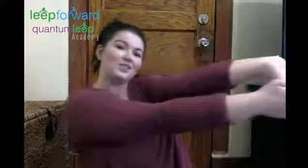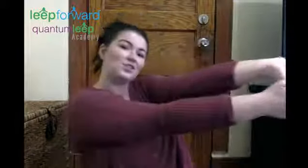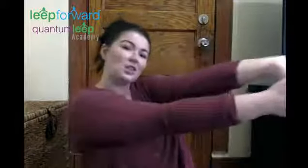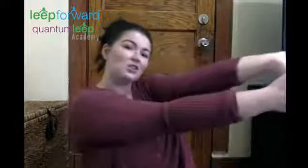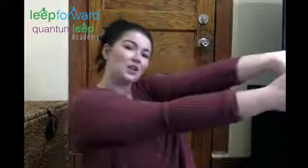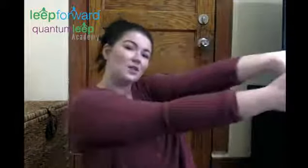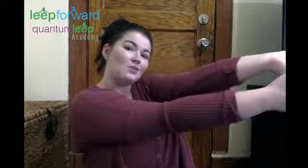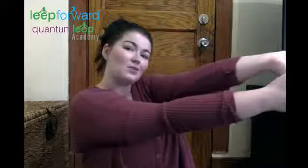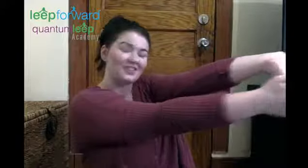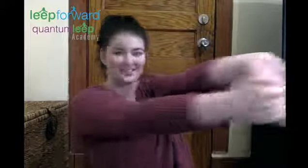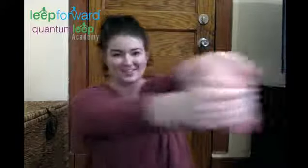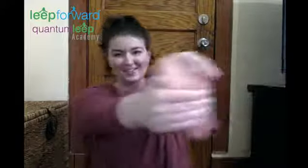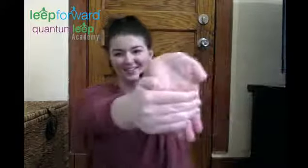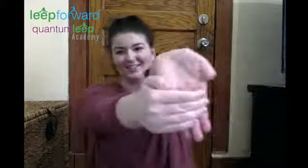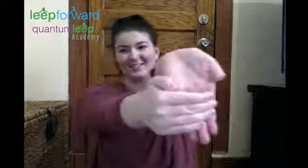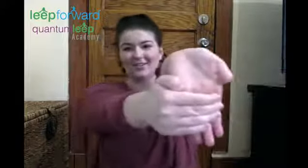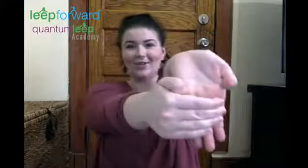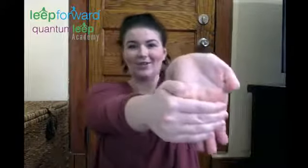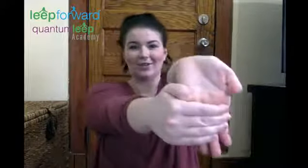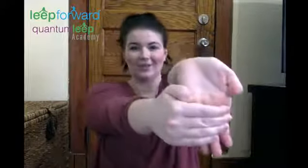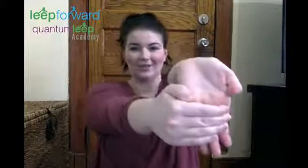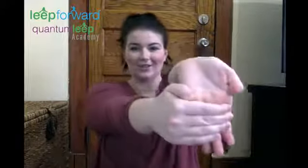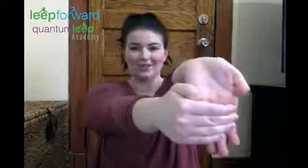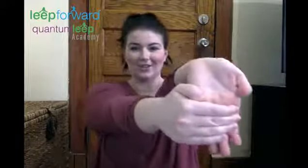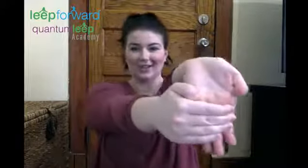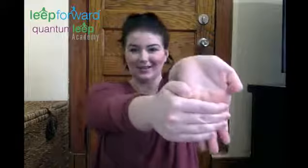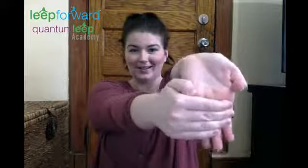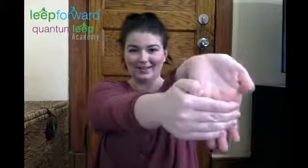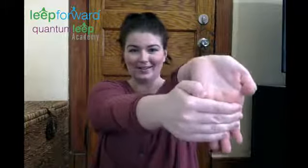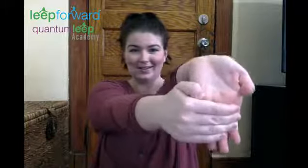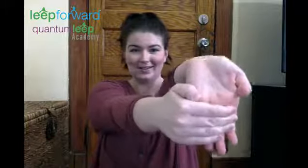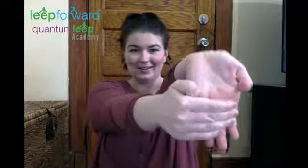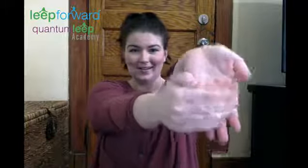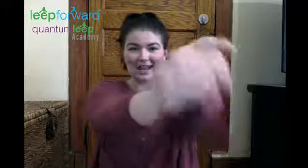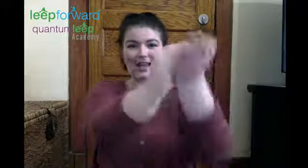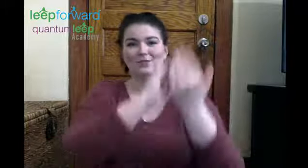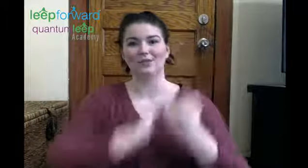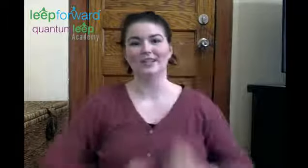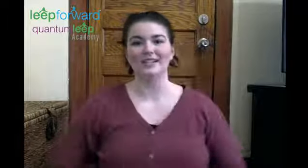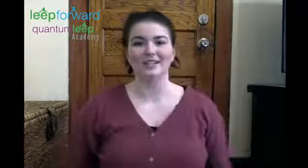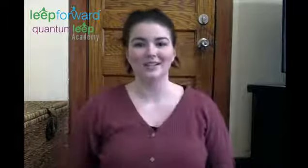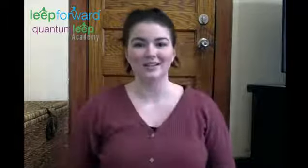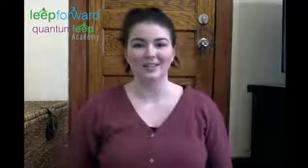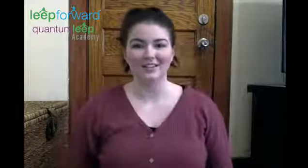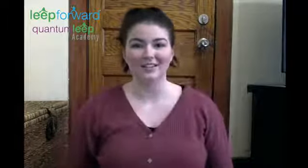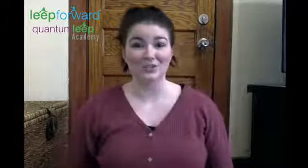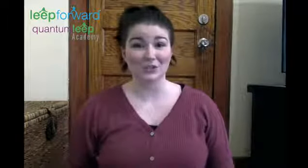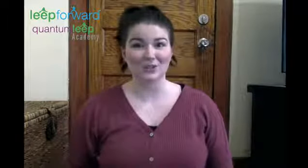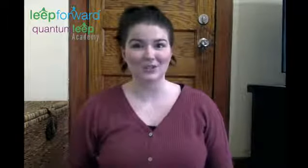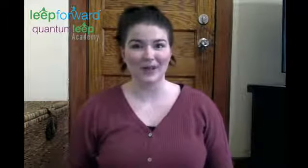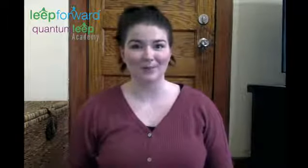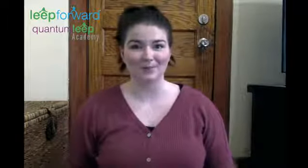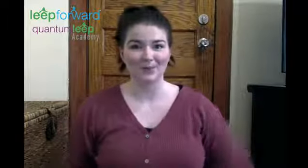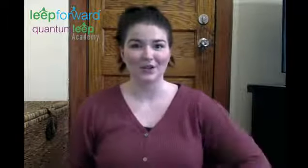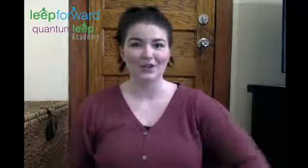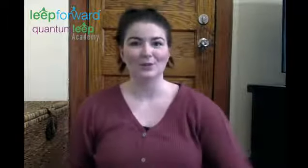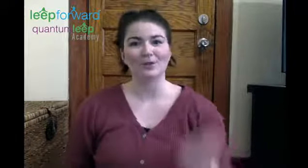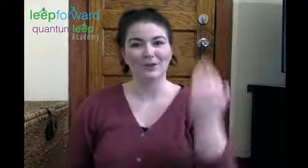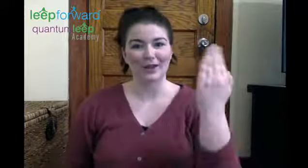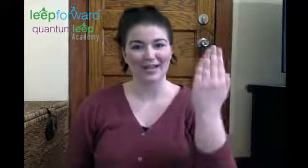Stretched out. Oh, that feels good. And release. Let's do it one more time. You bring your hand